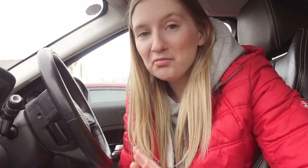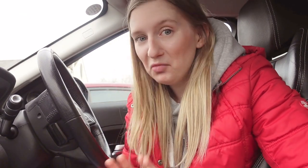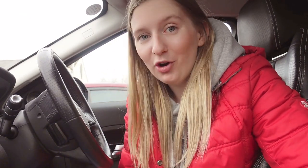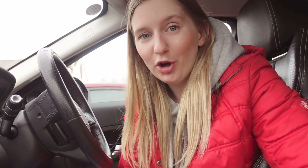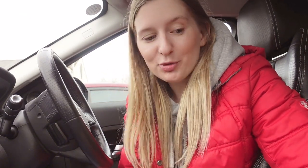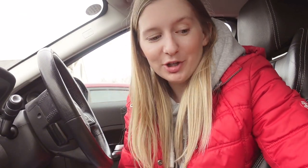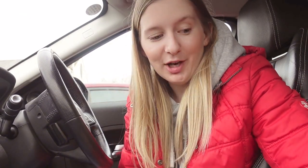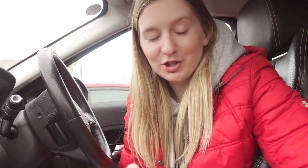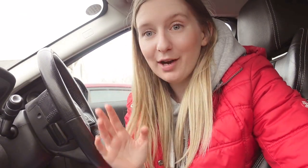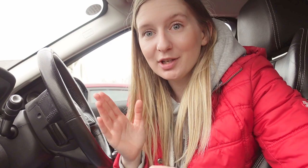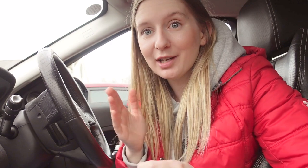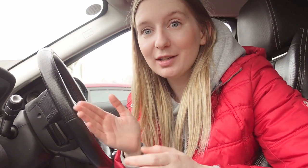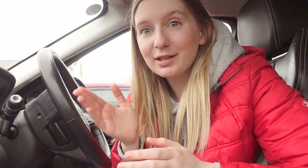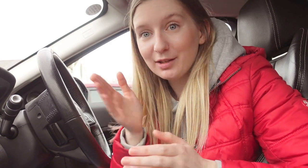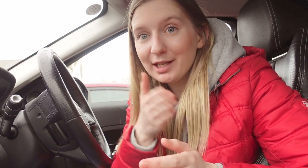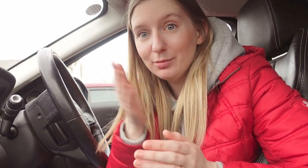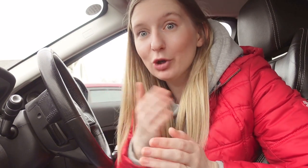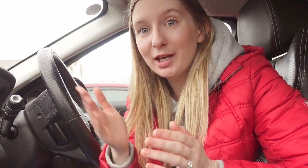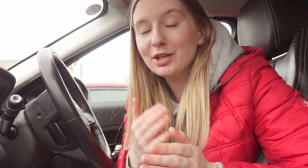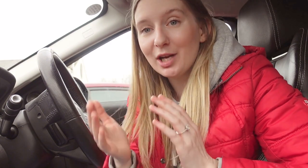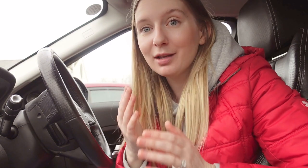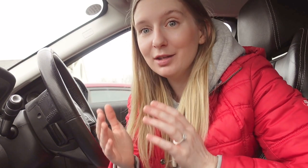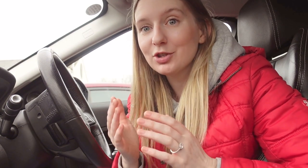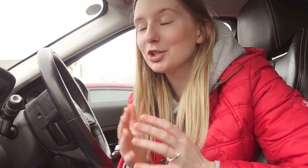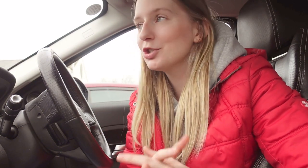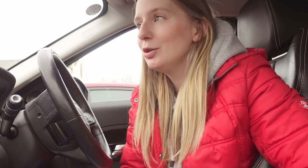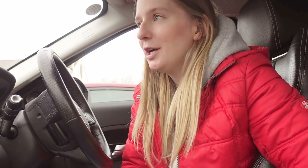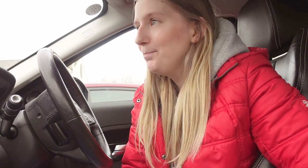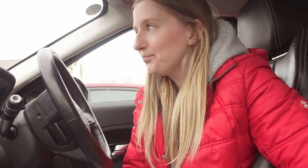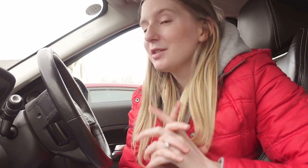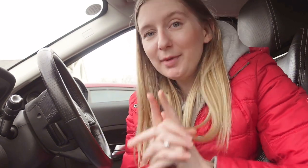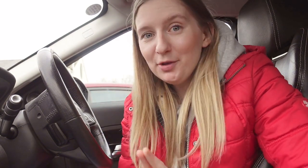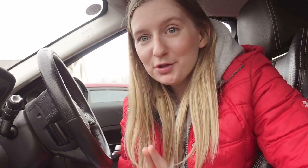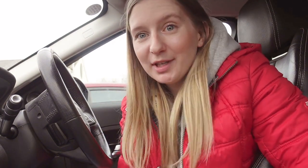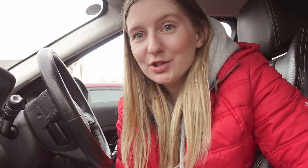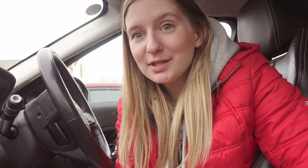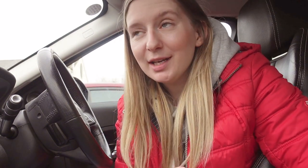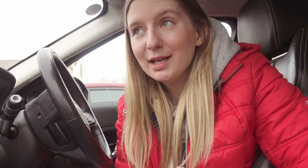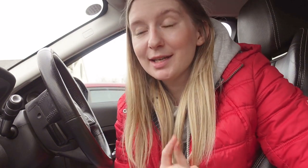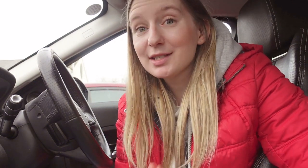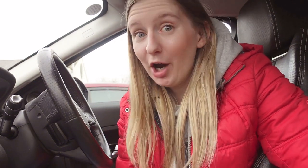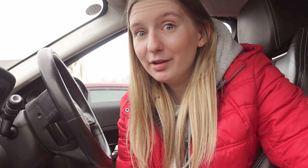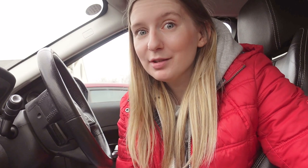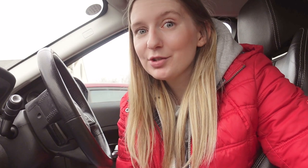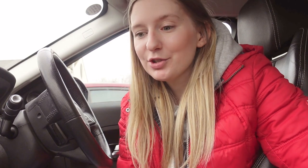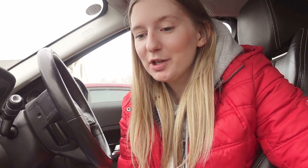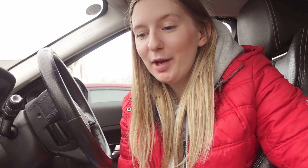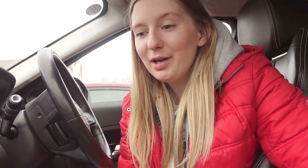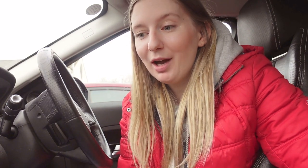not an option I just have to like keep looking and checking the instructions the whole time something else that's really interesting is like sirens so I spend my life